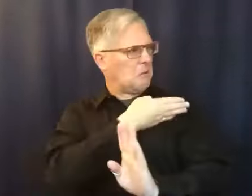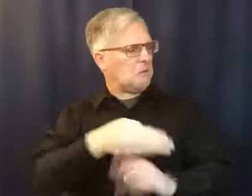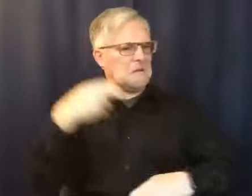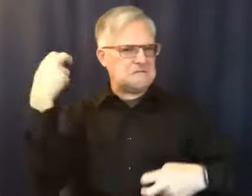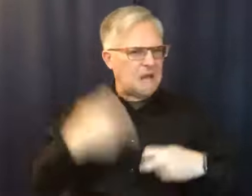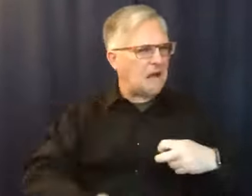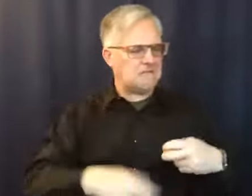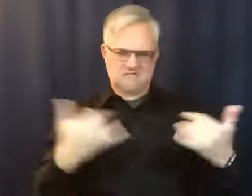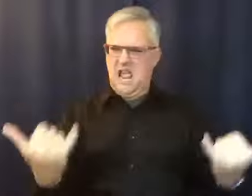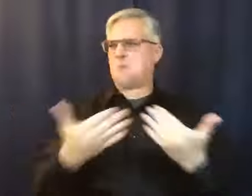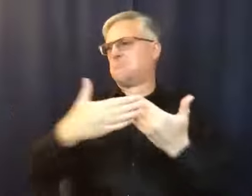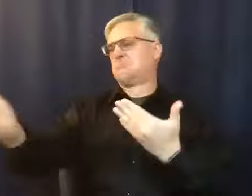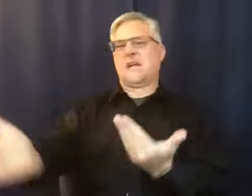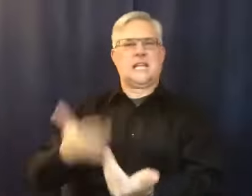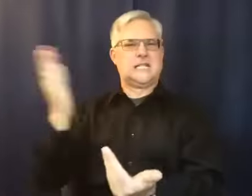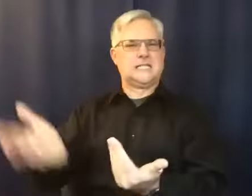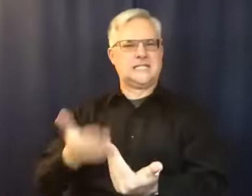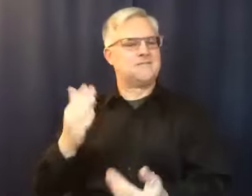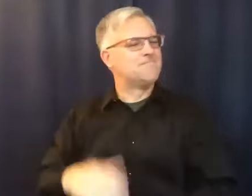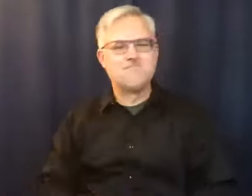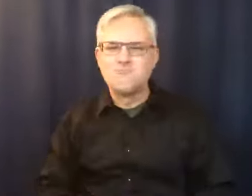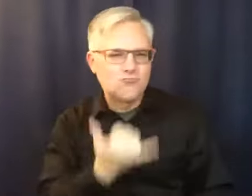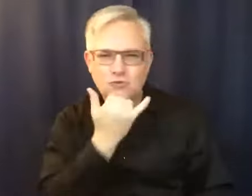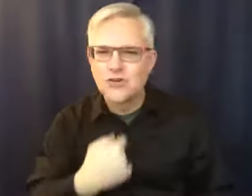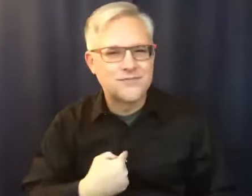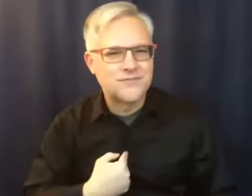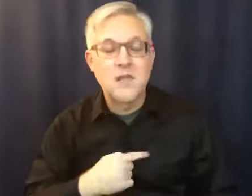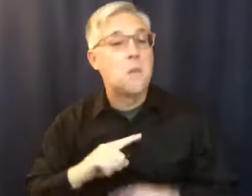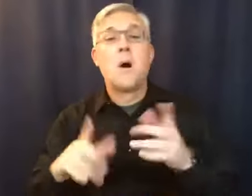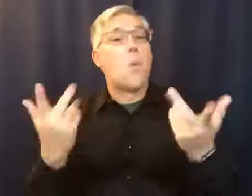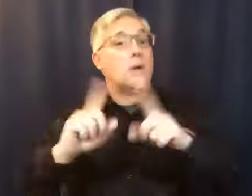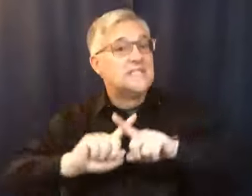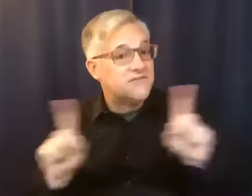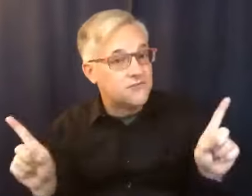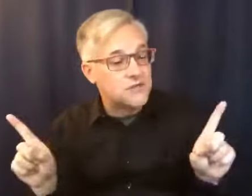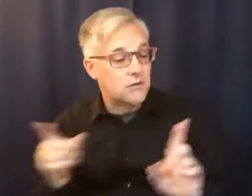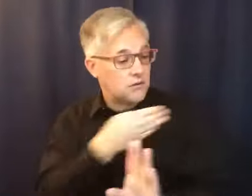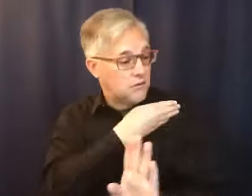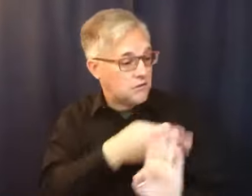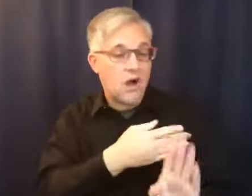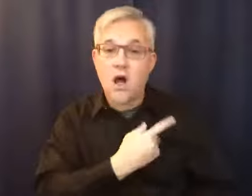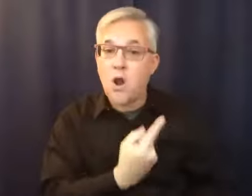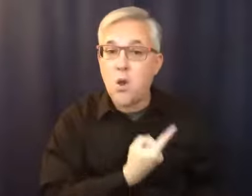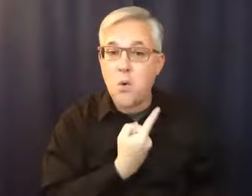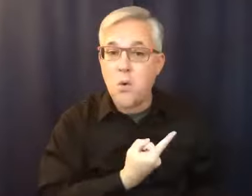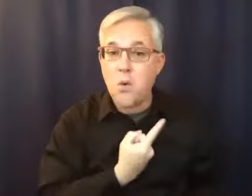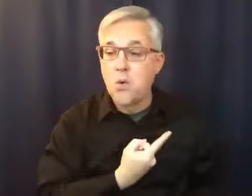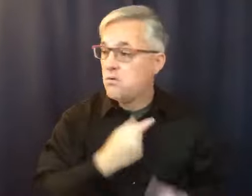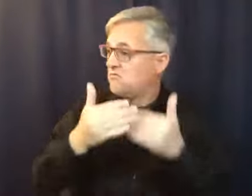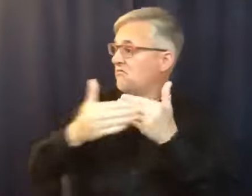I've never had to face anything alone. I've always known that in the midst of whatever the difficulty is, there's going to be